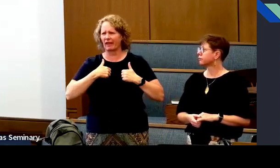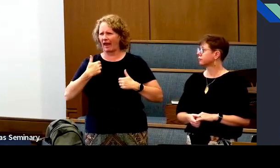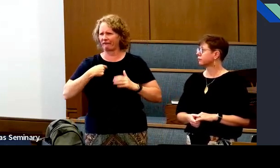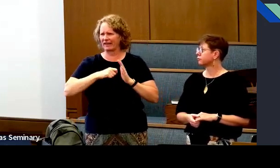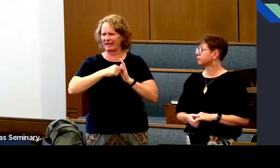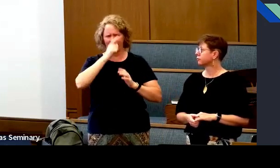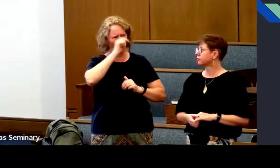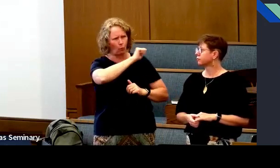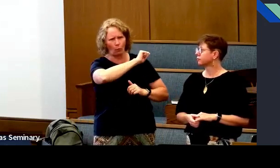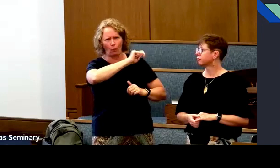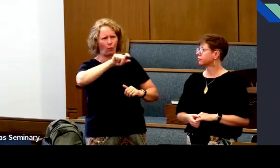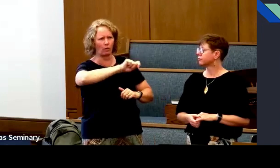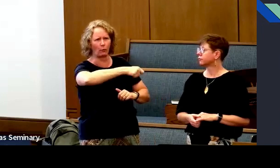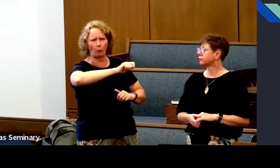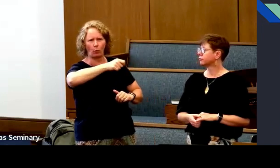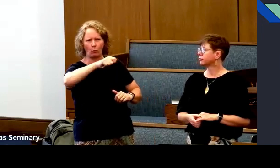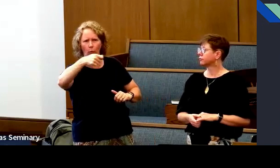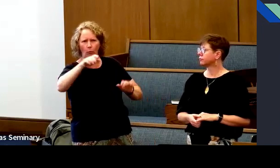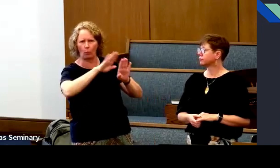the doors.